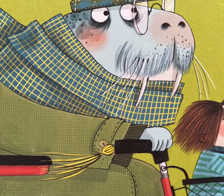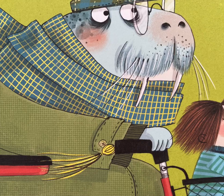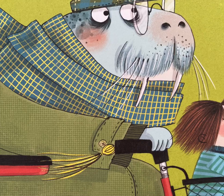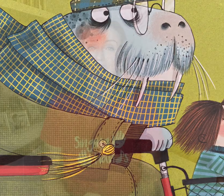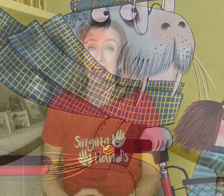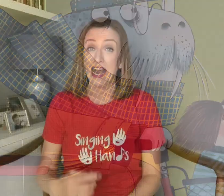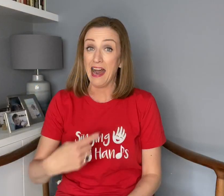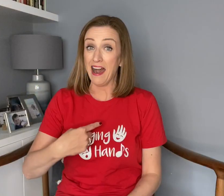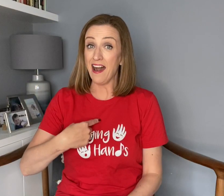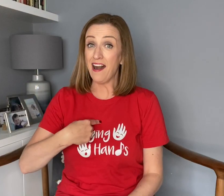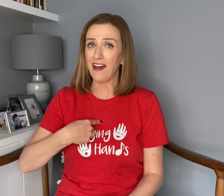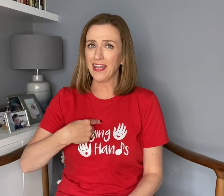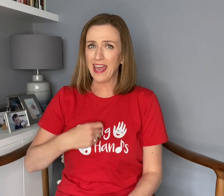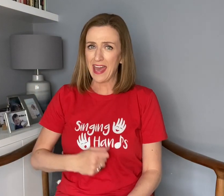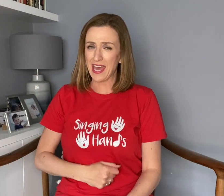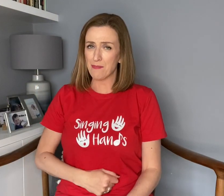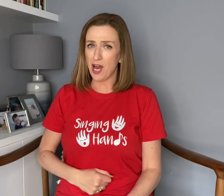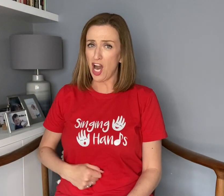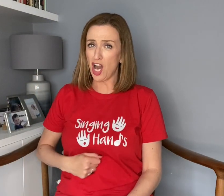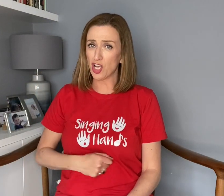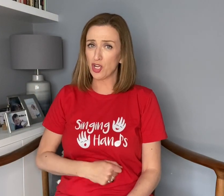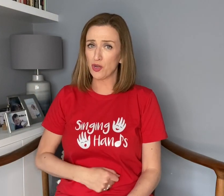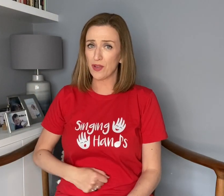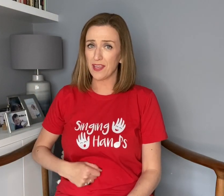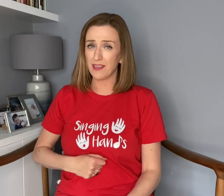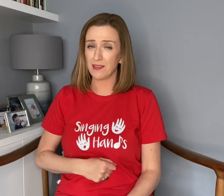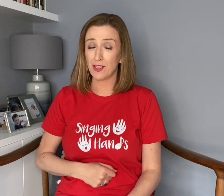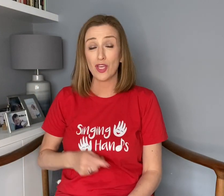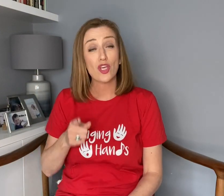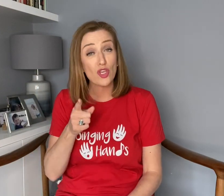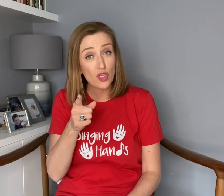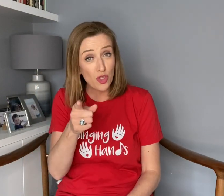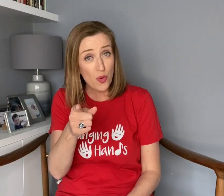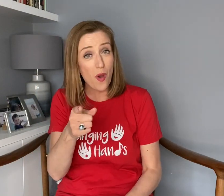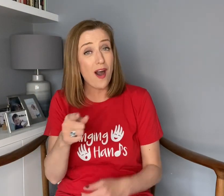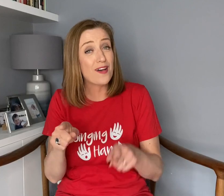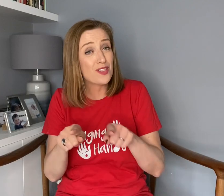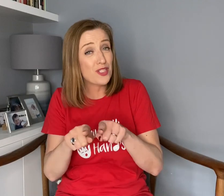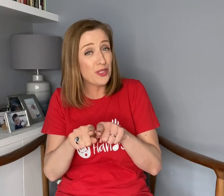I am hungry. You are hungry.